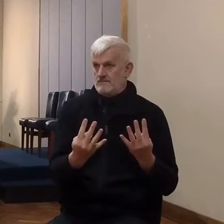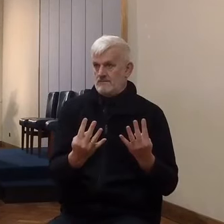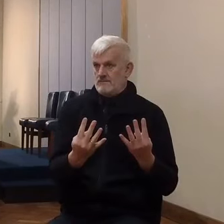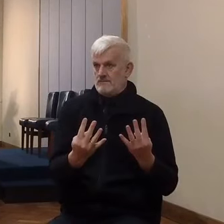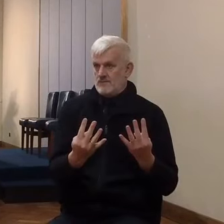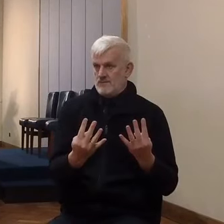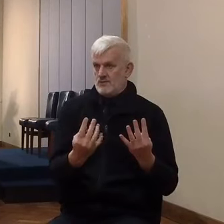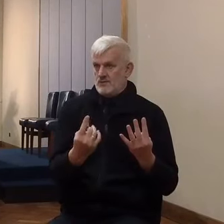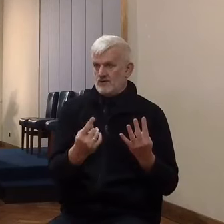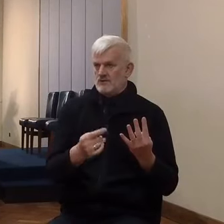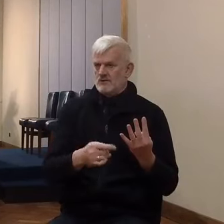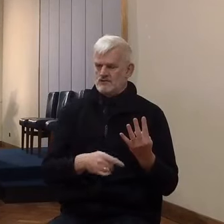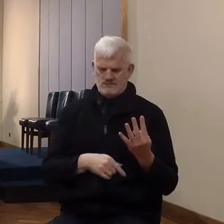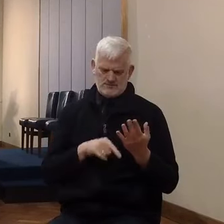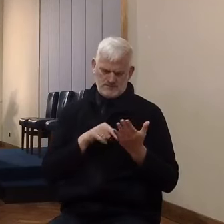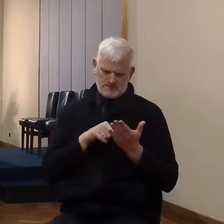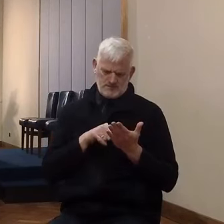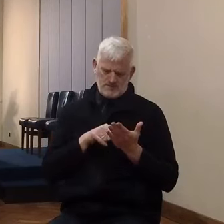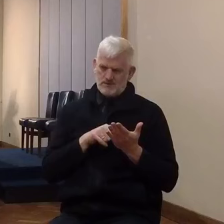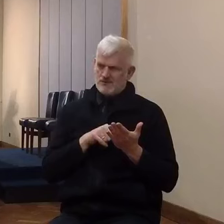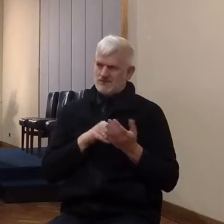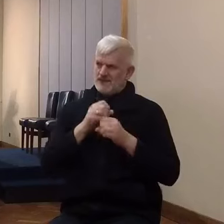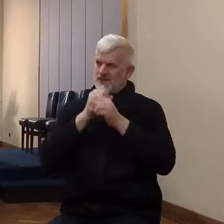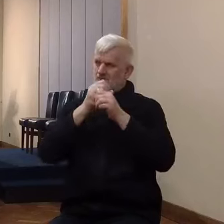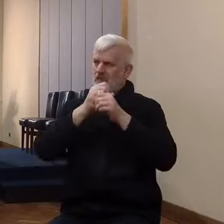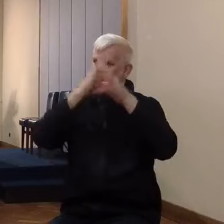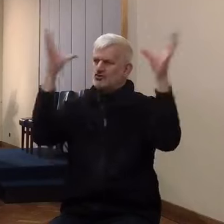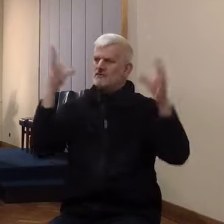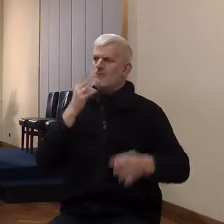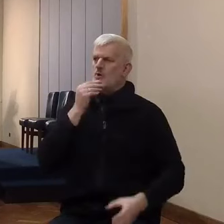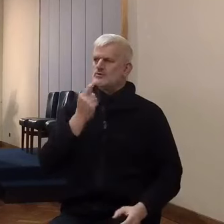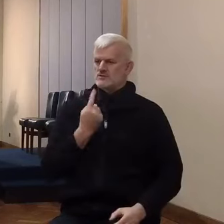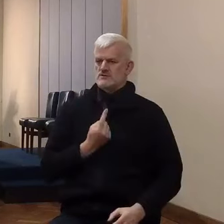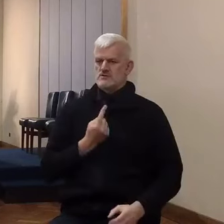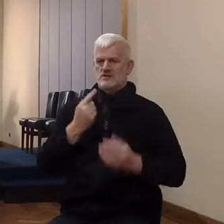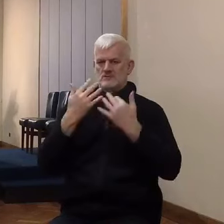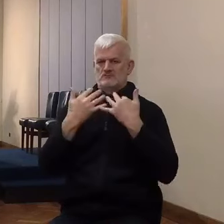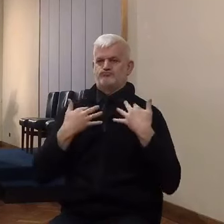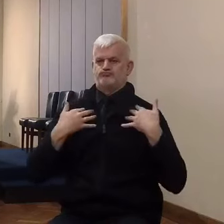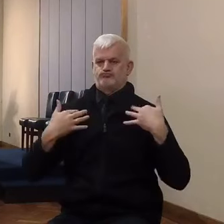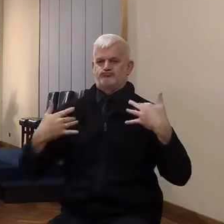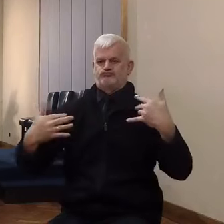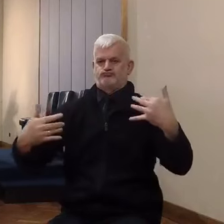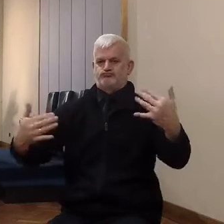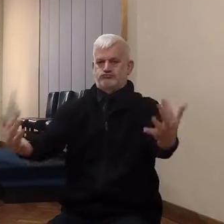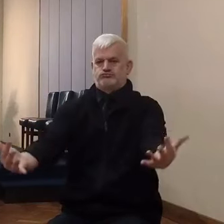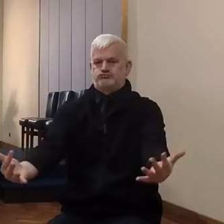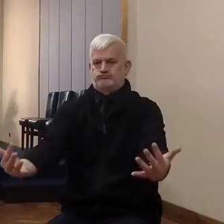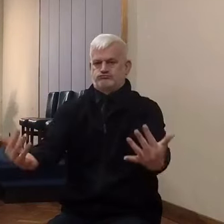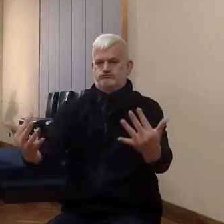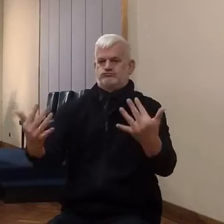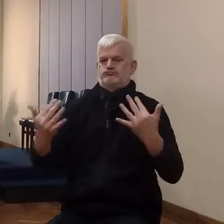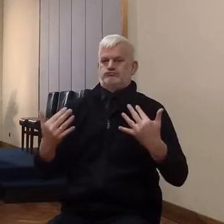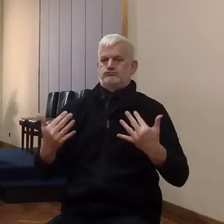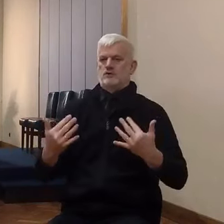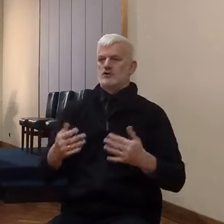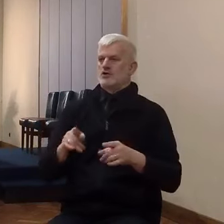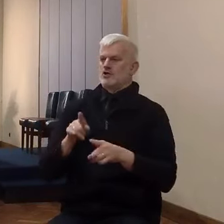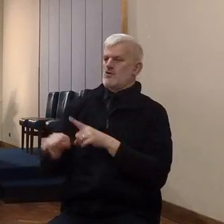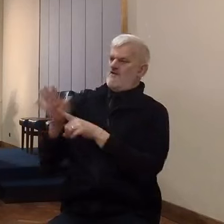imposing deputation, insisting on their will. Ye came near unto me, every one